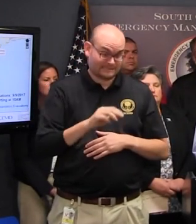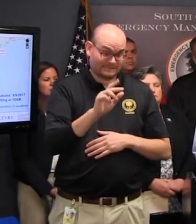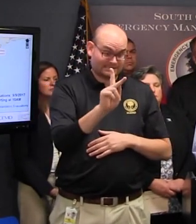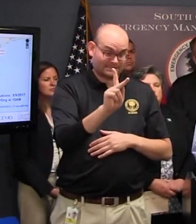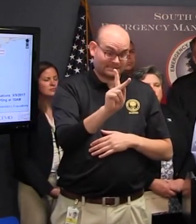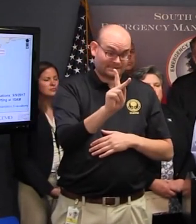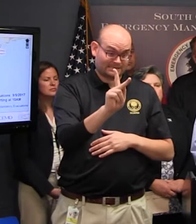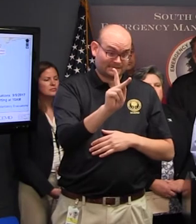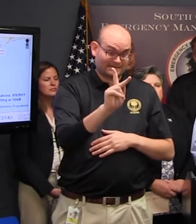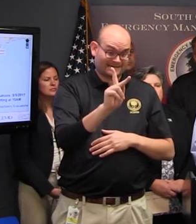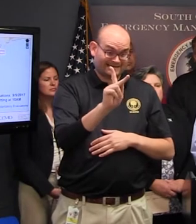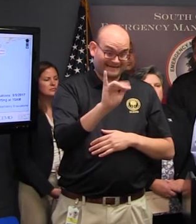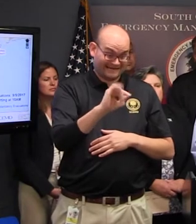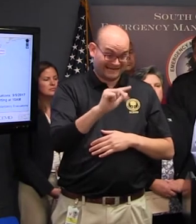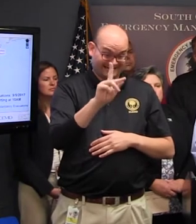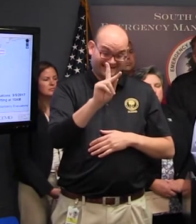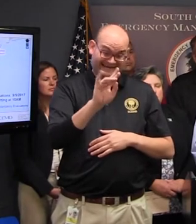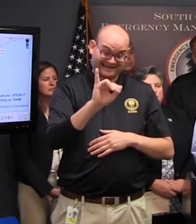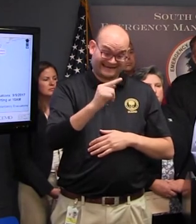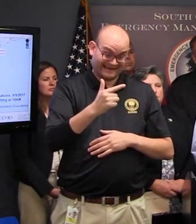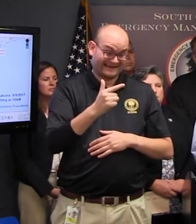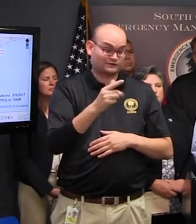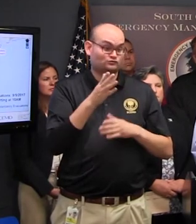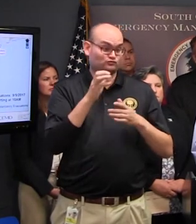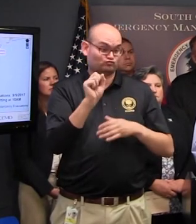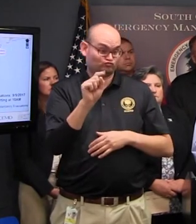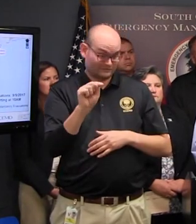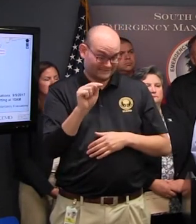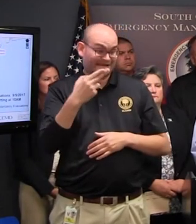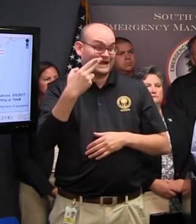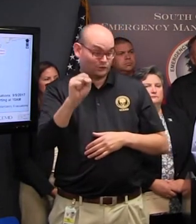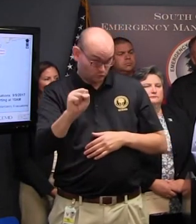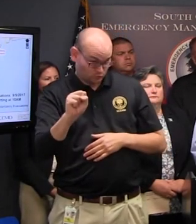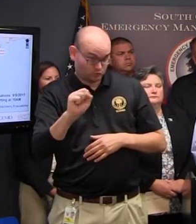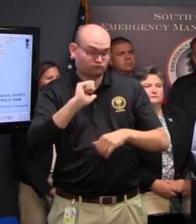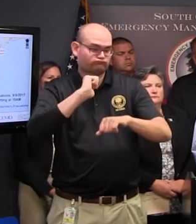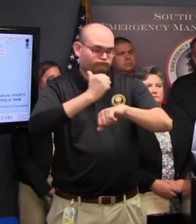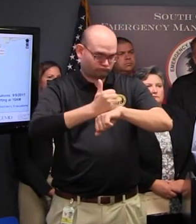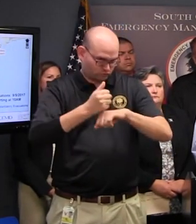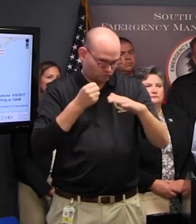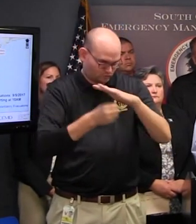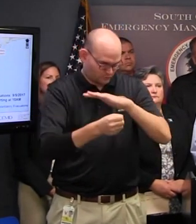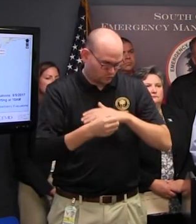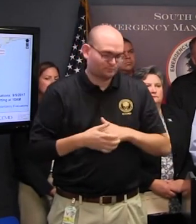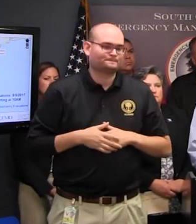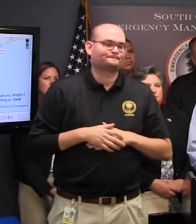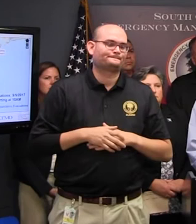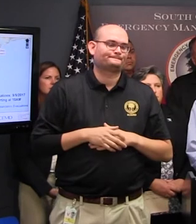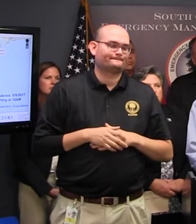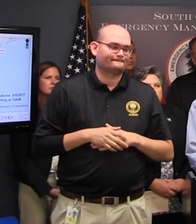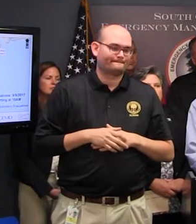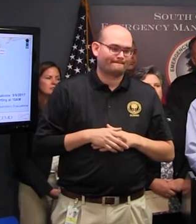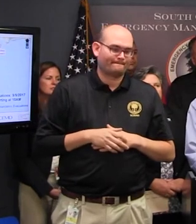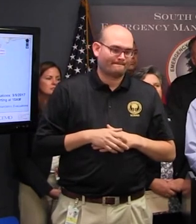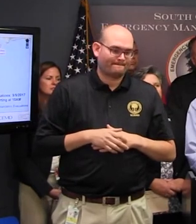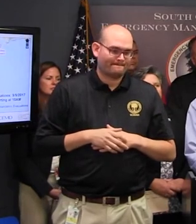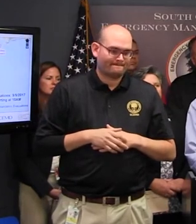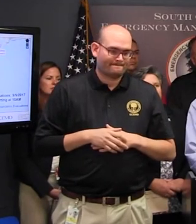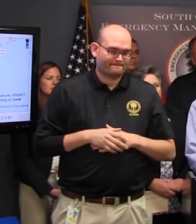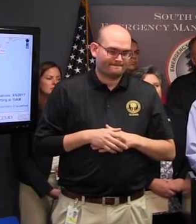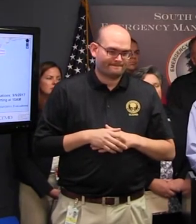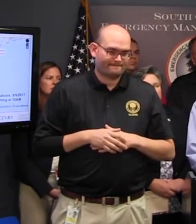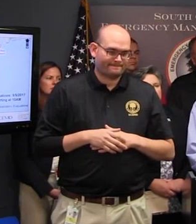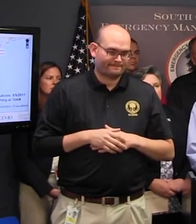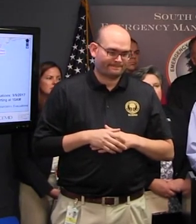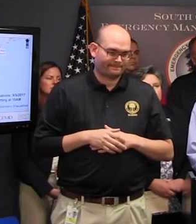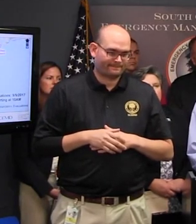standby at 615 MLK Junior Avenue that's in King Street on the question of